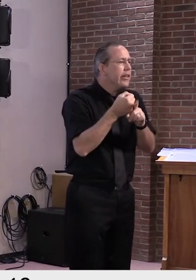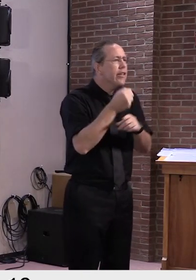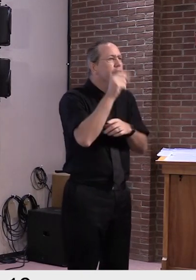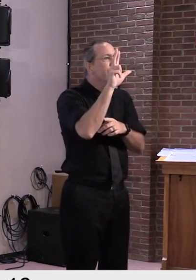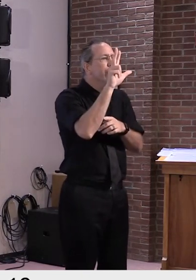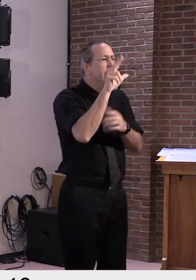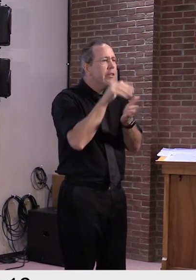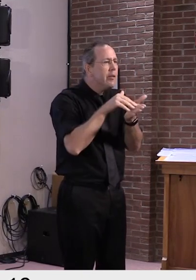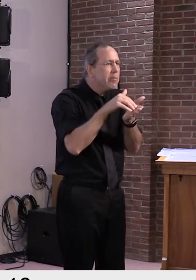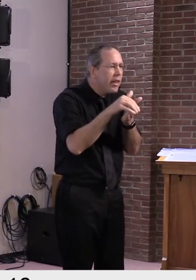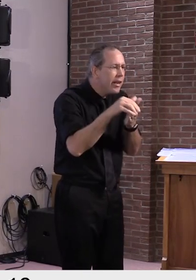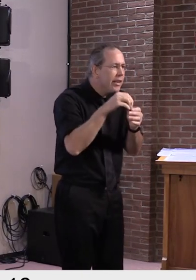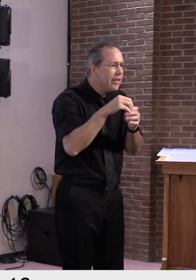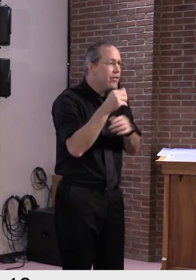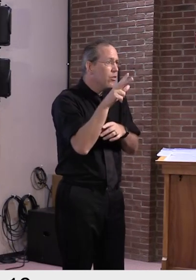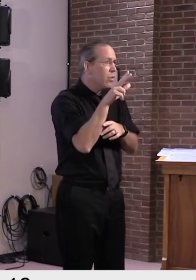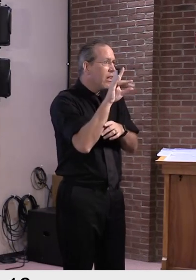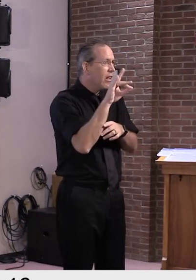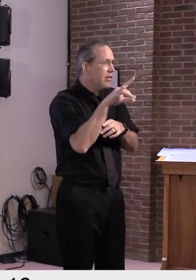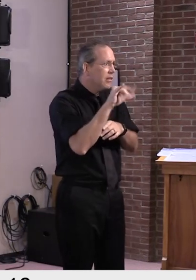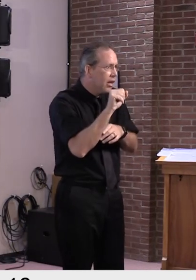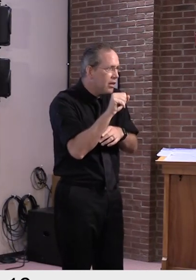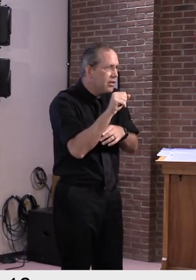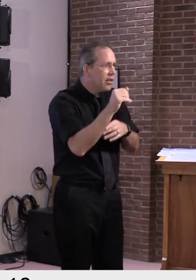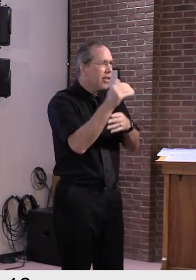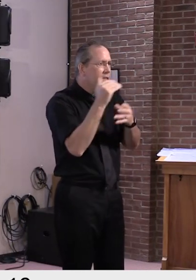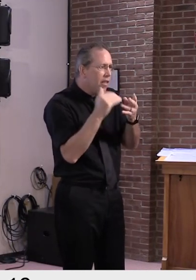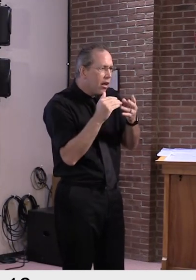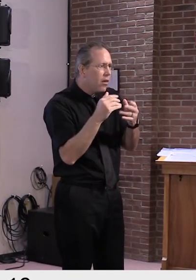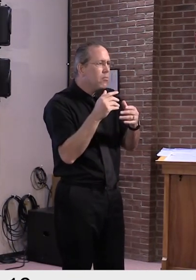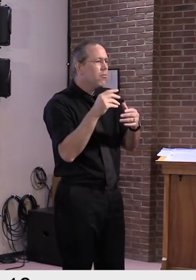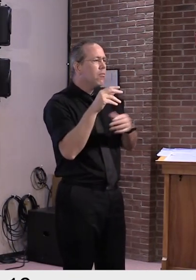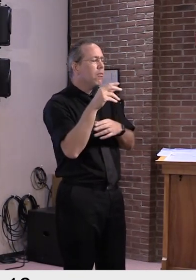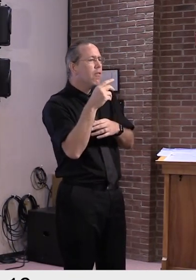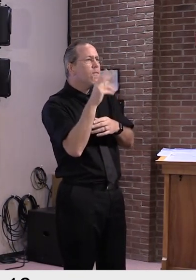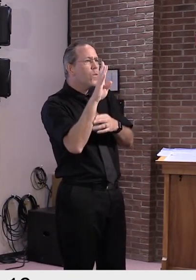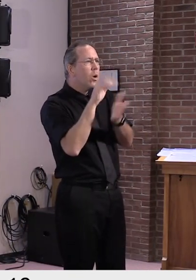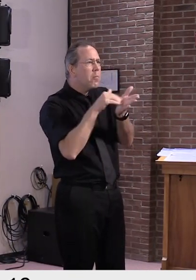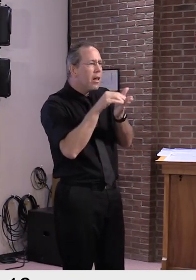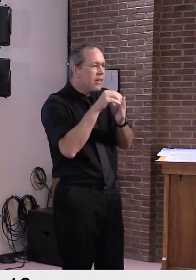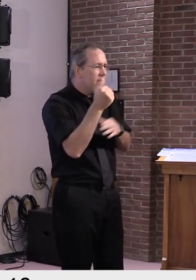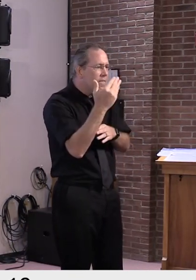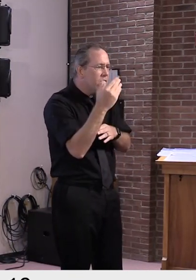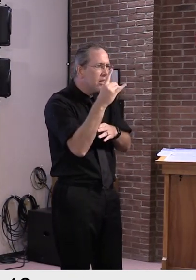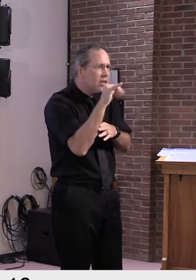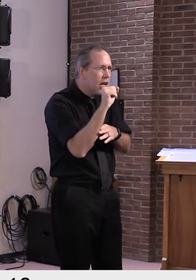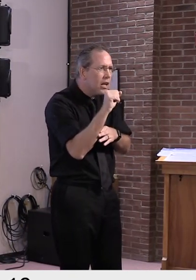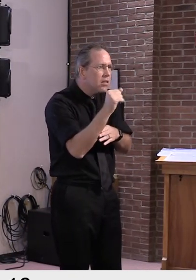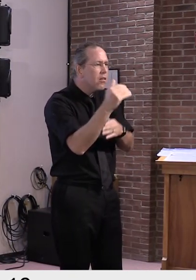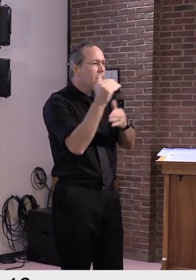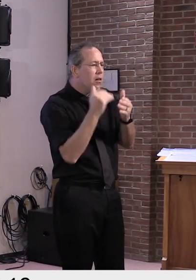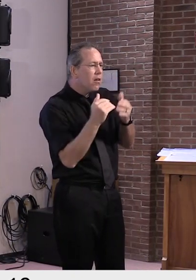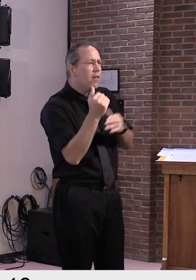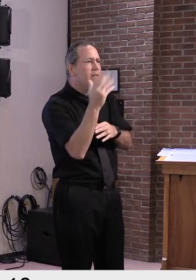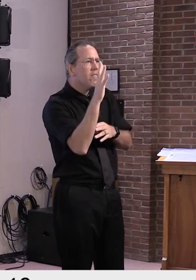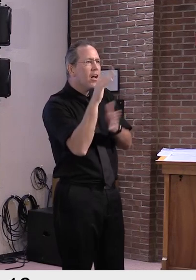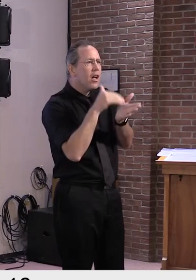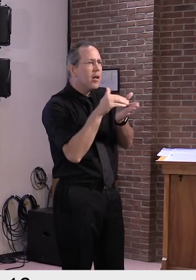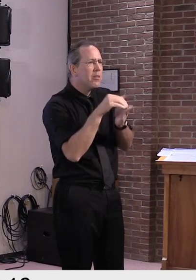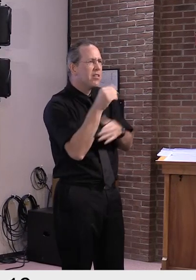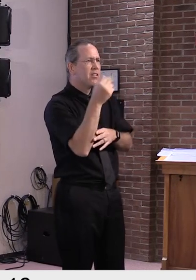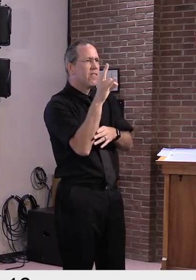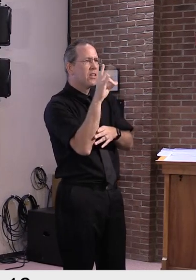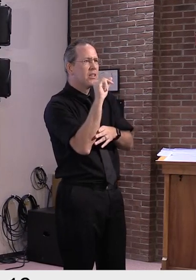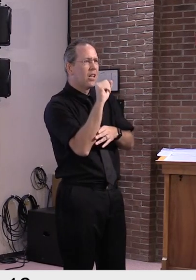cases. That was shortened to 43 days for the second. It was shortened to 28 days for the third, 15